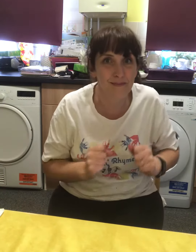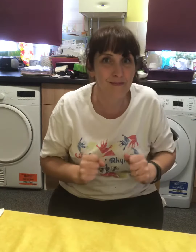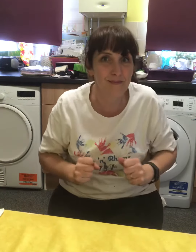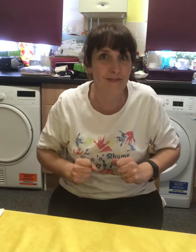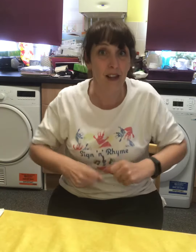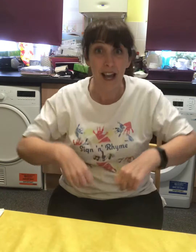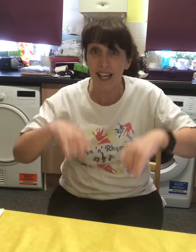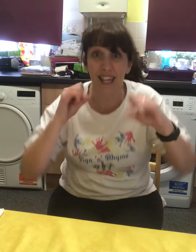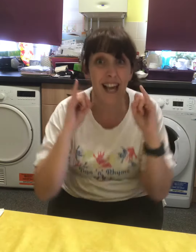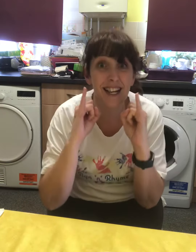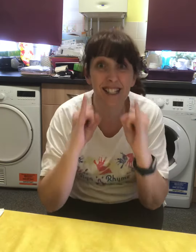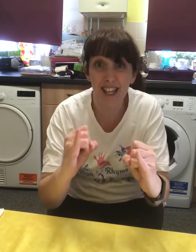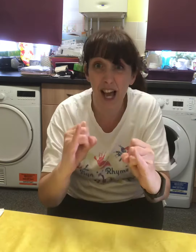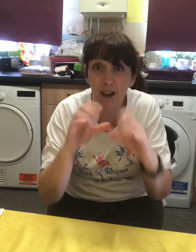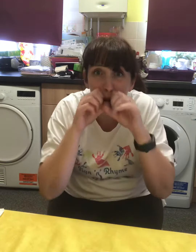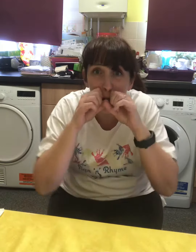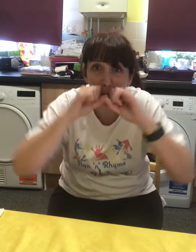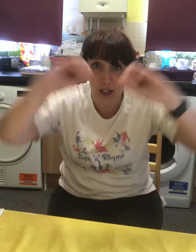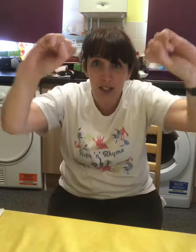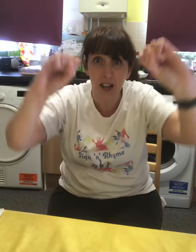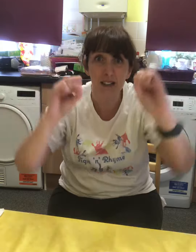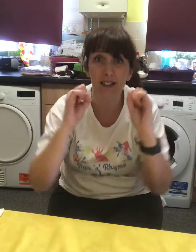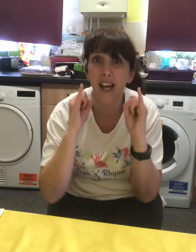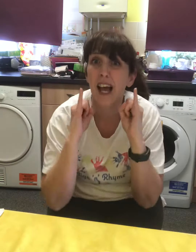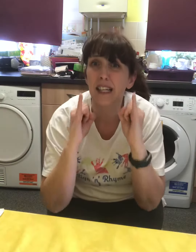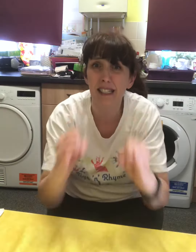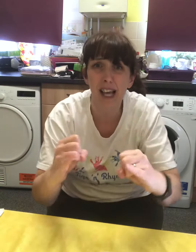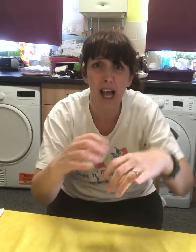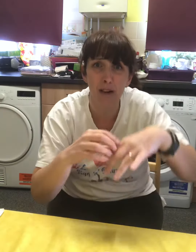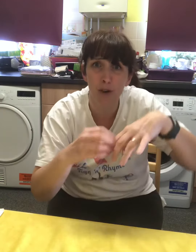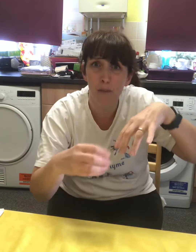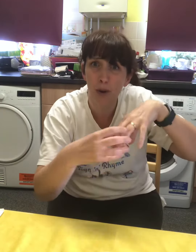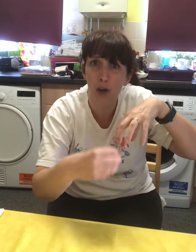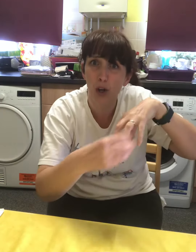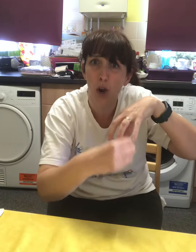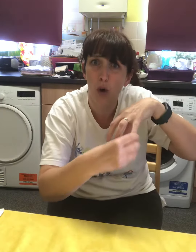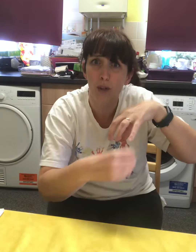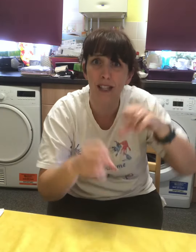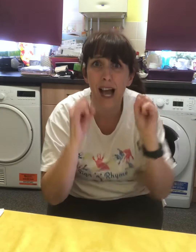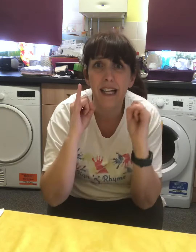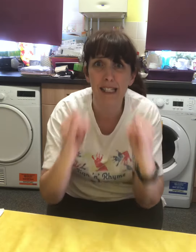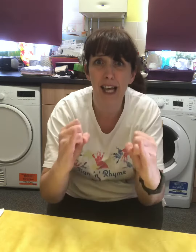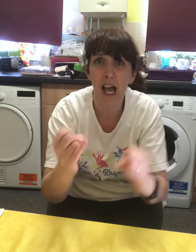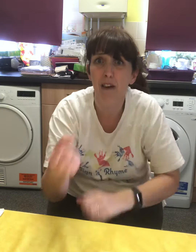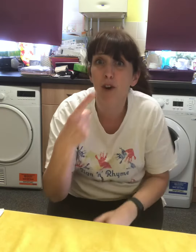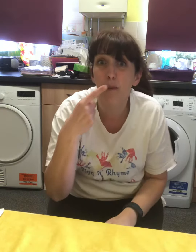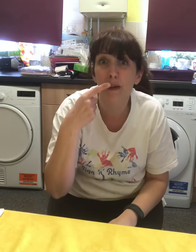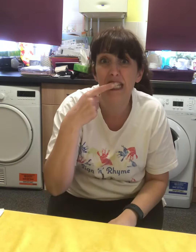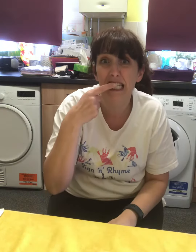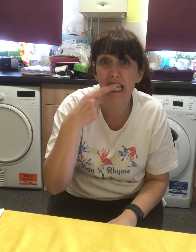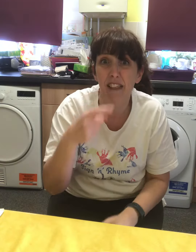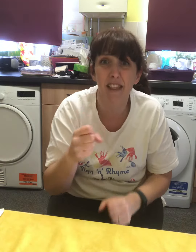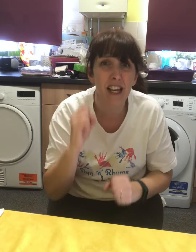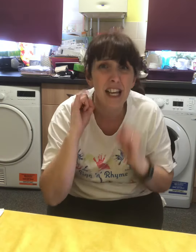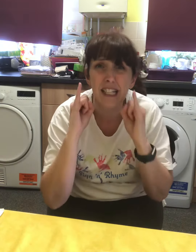He has terrible tusks, and terrible claws, and terrible teeth in his